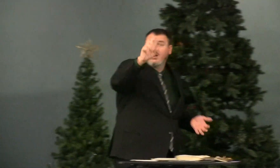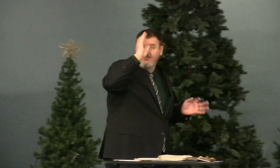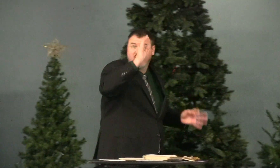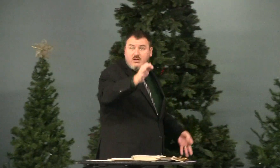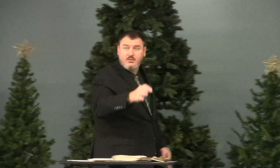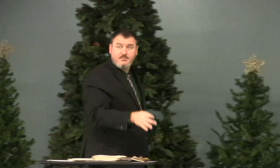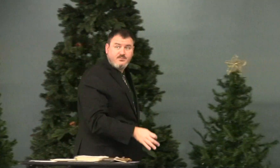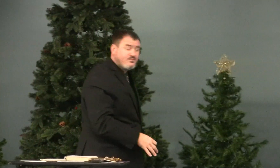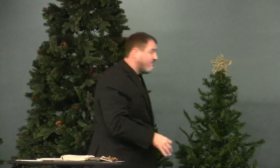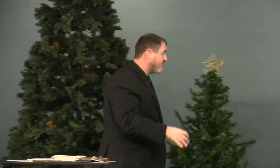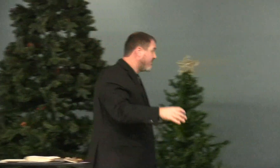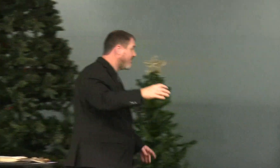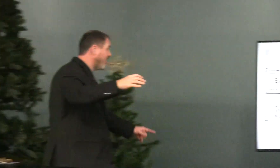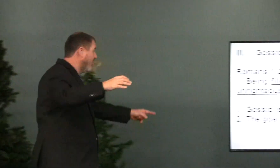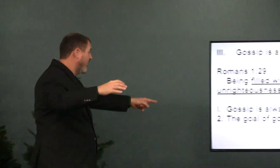and pride, for sure.